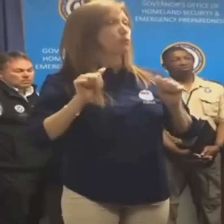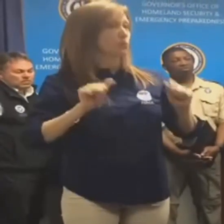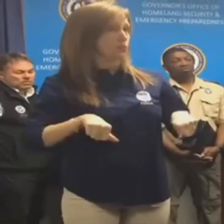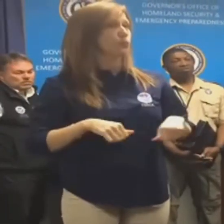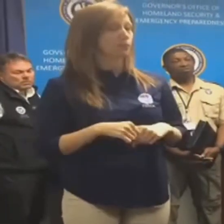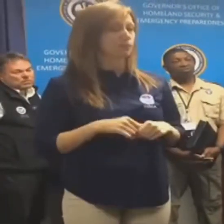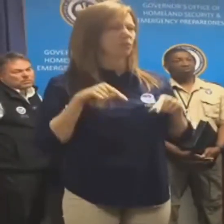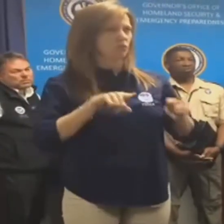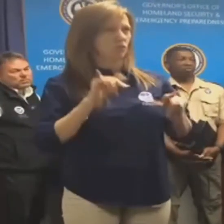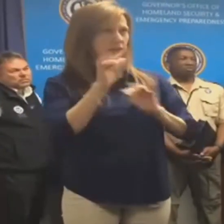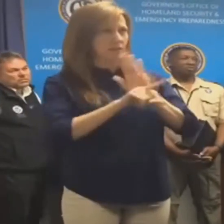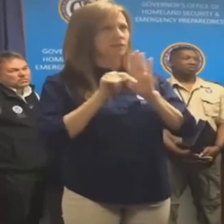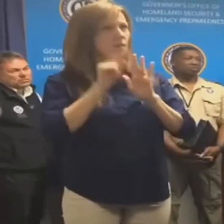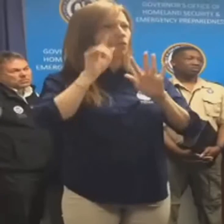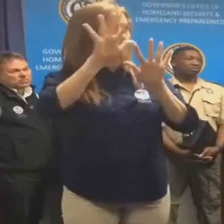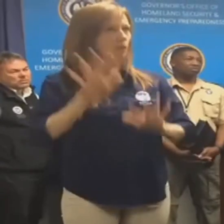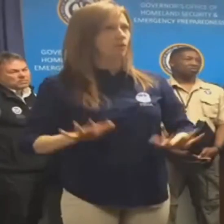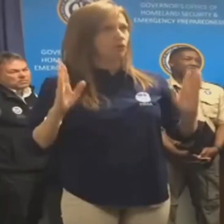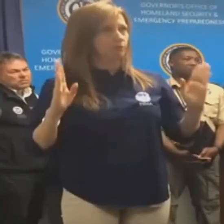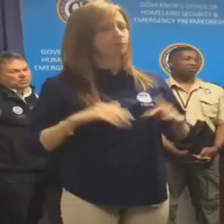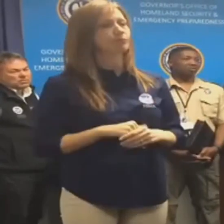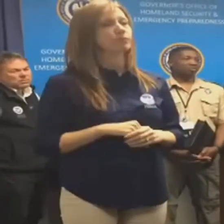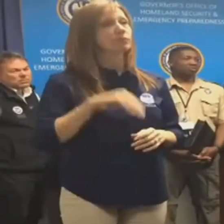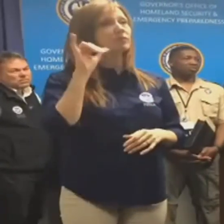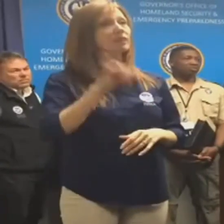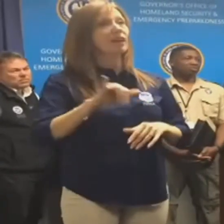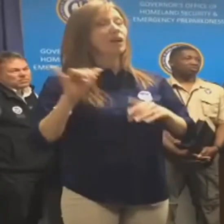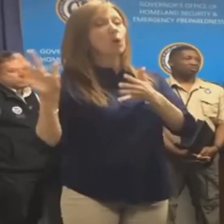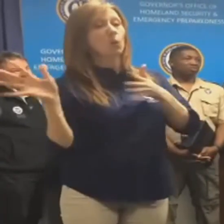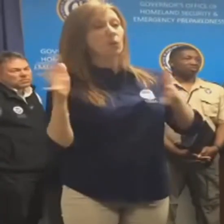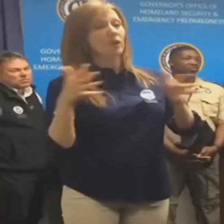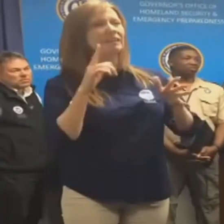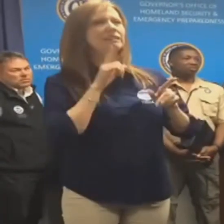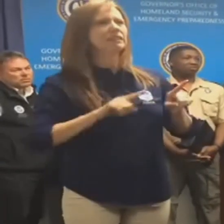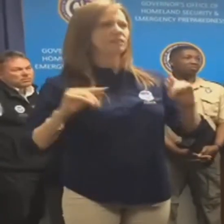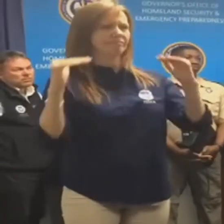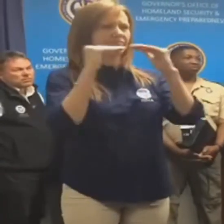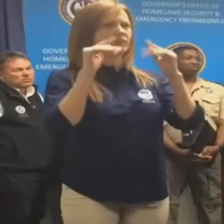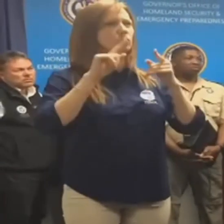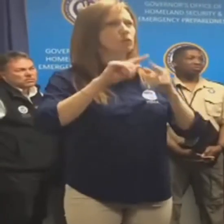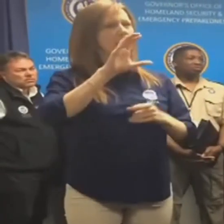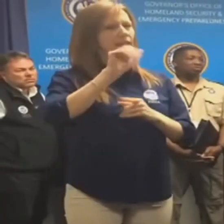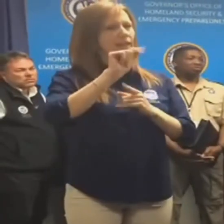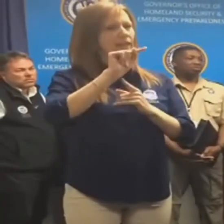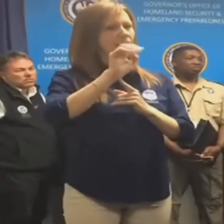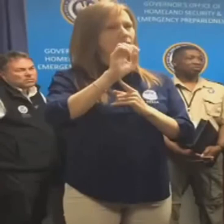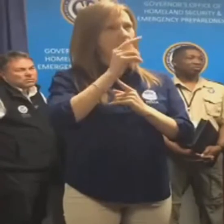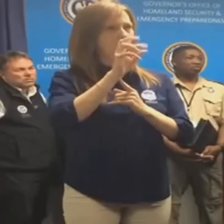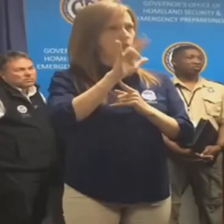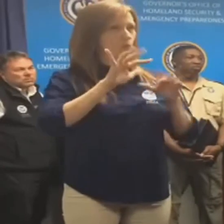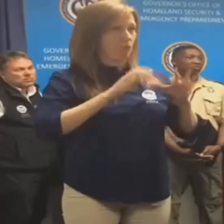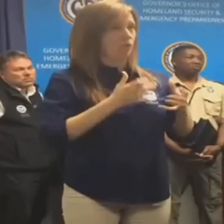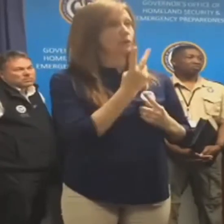reach 70 to 80 miles per hour in this weather event. And that is the same